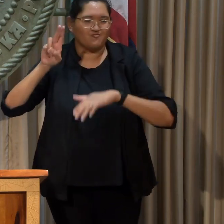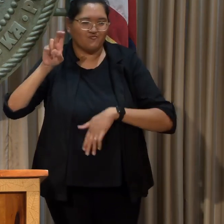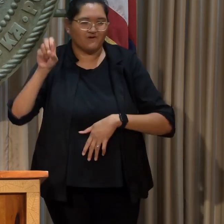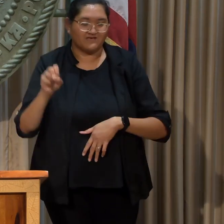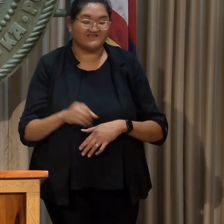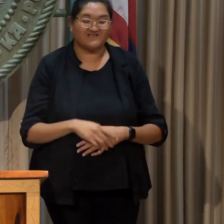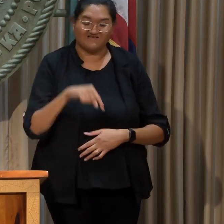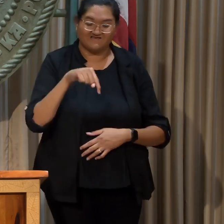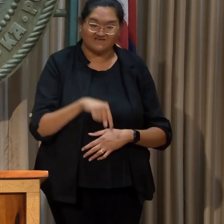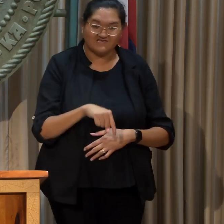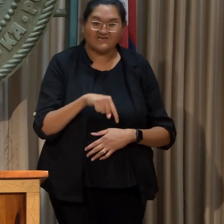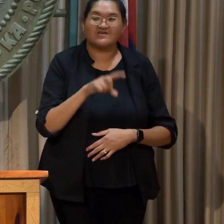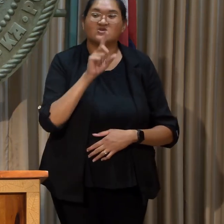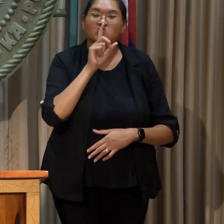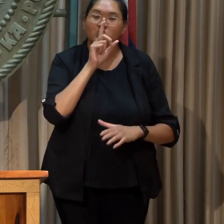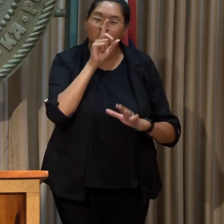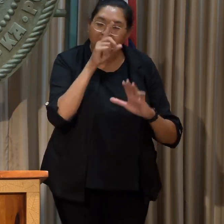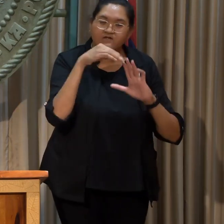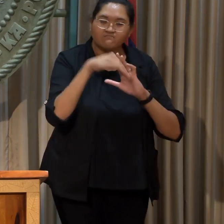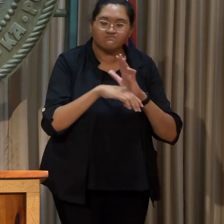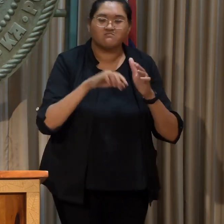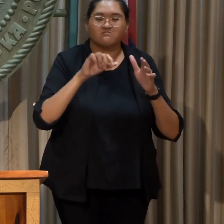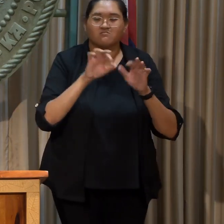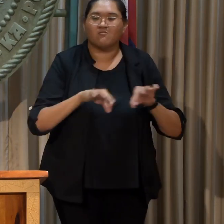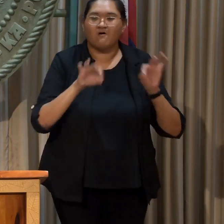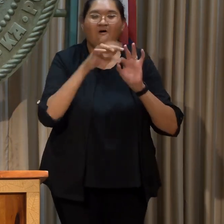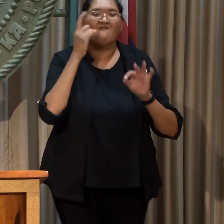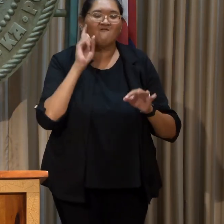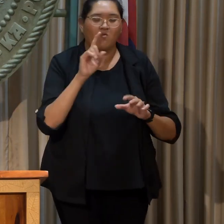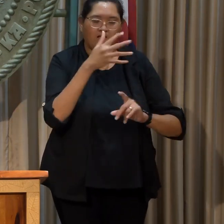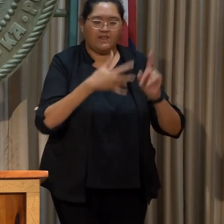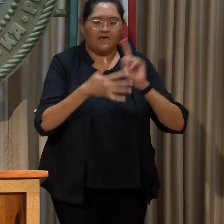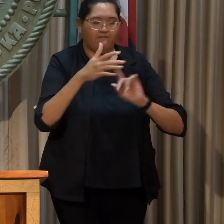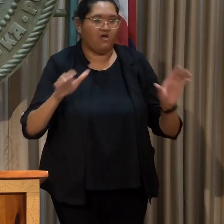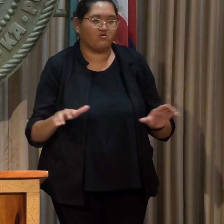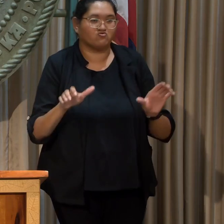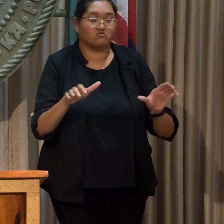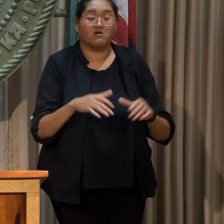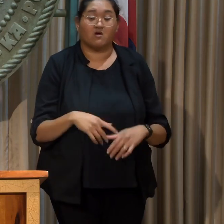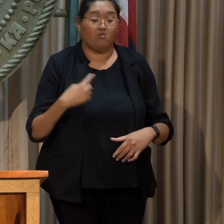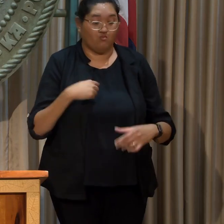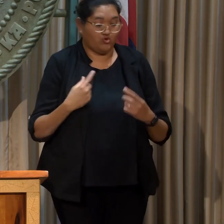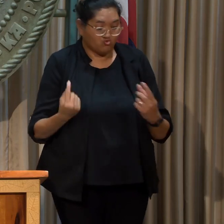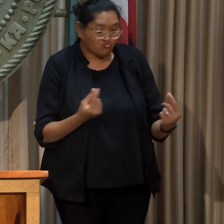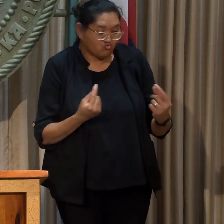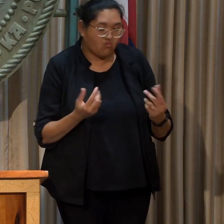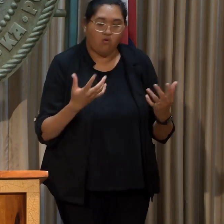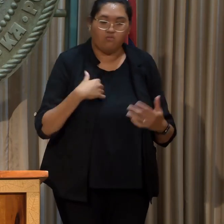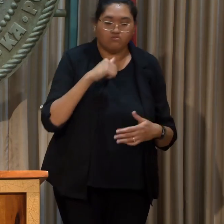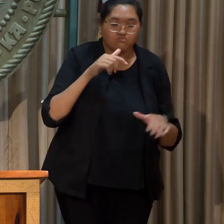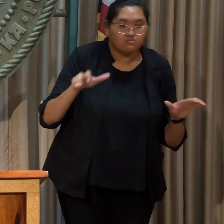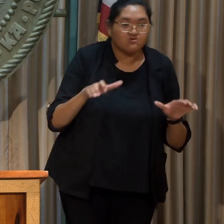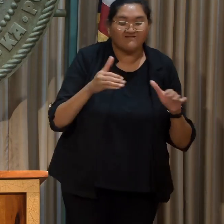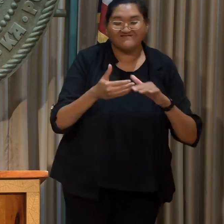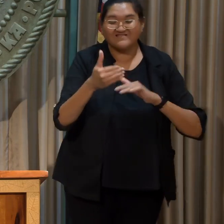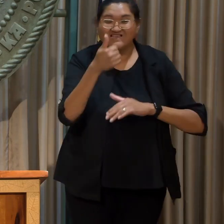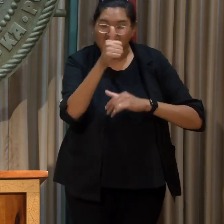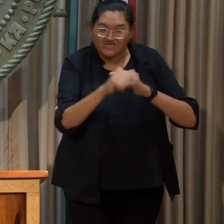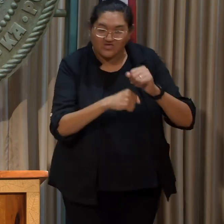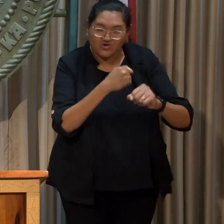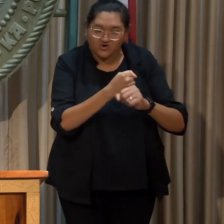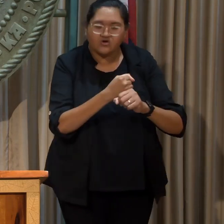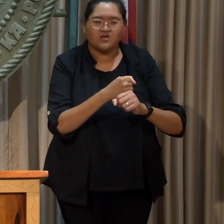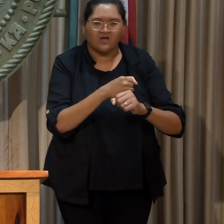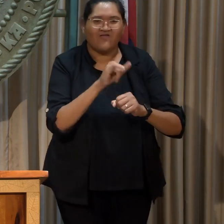This is the critical decade for climate action. What we do or don't do in the next 10 years